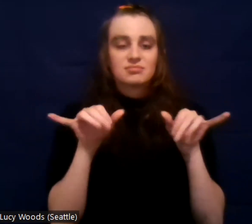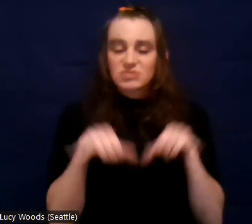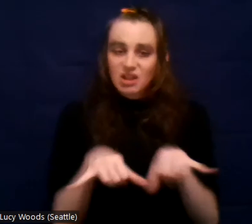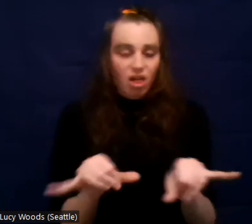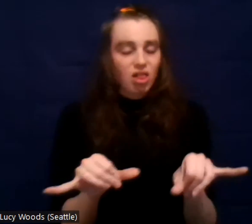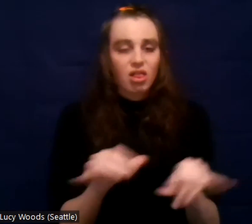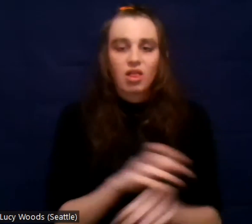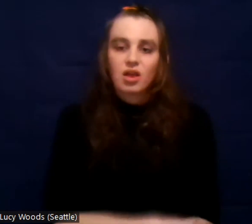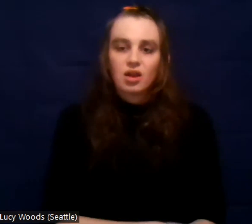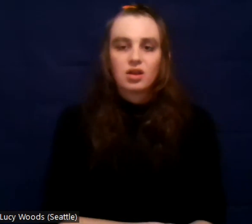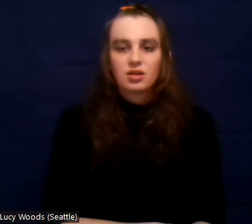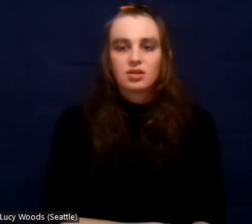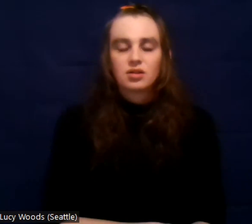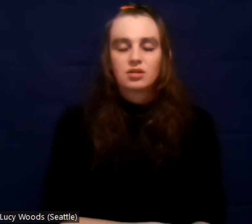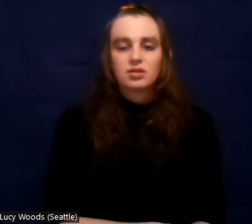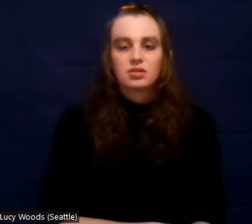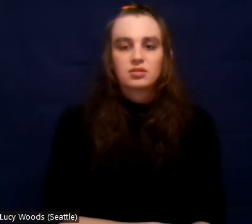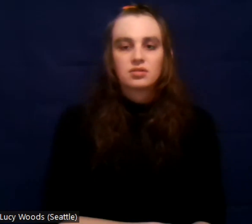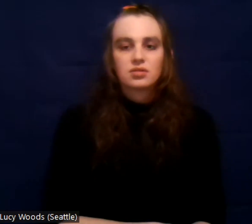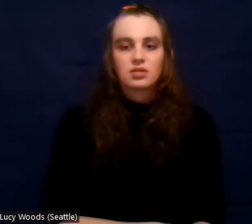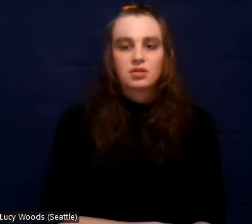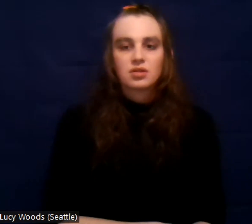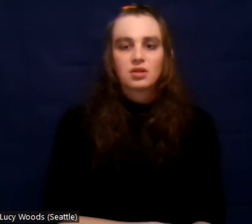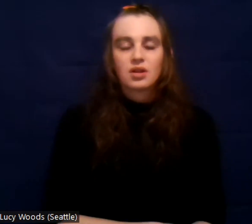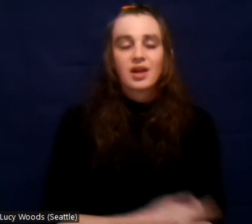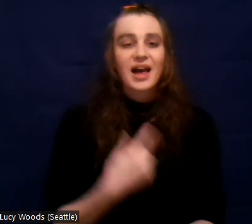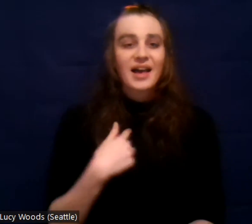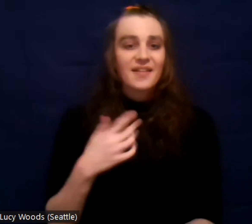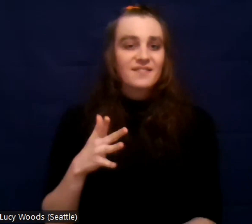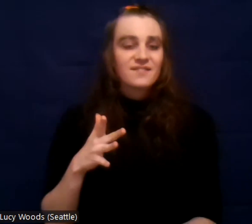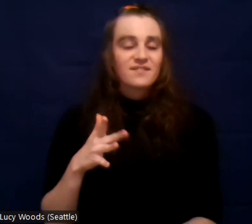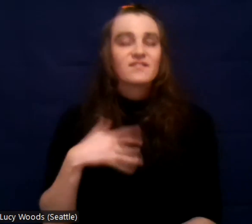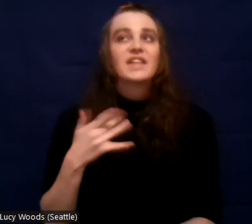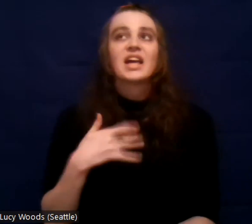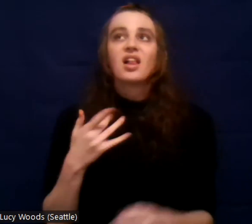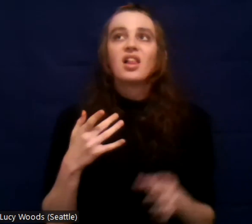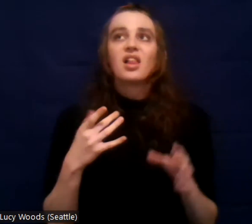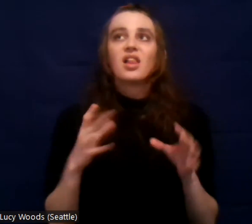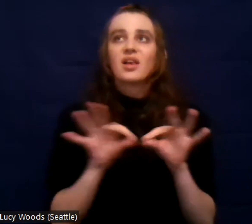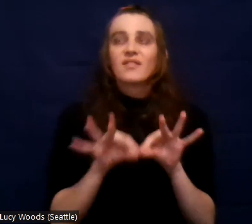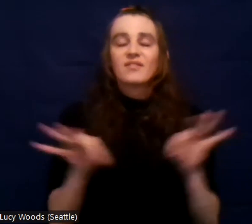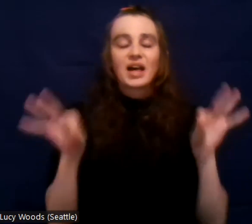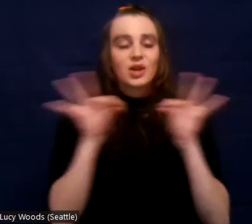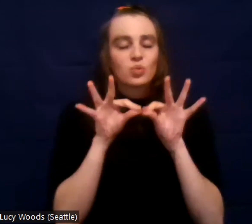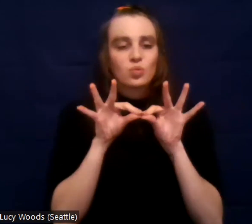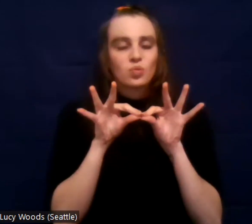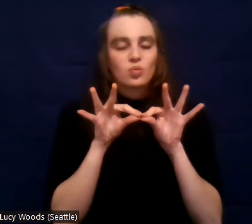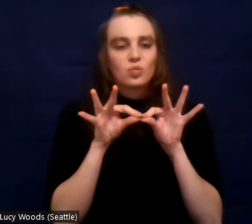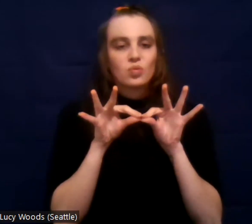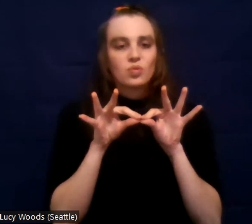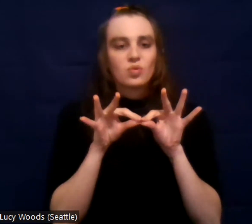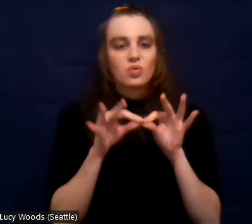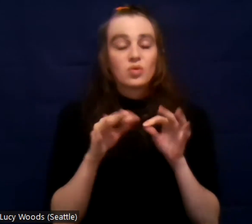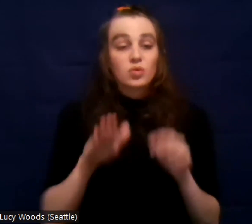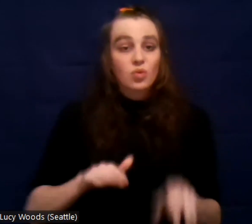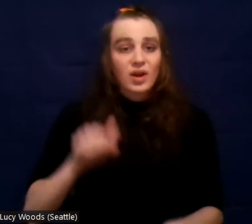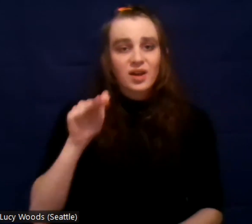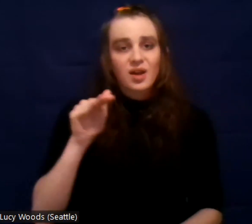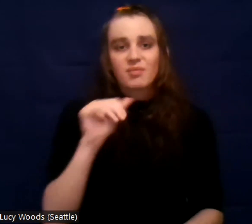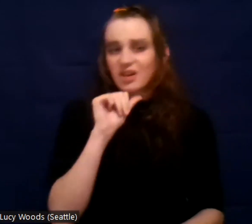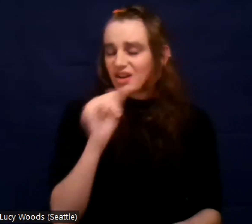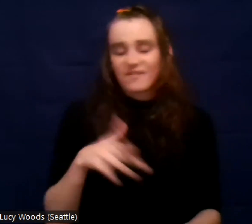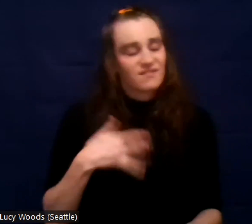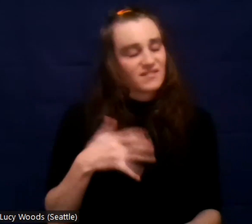I feel valued. I've never really felt that, um, growing up. Um,